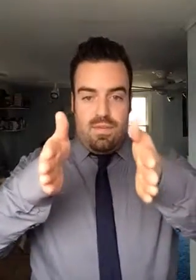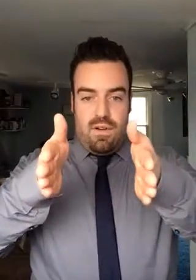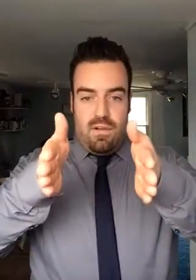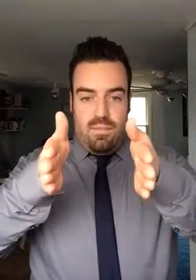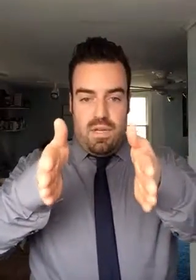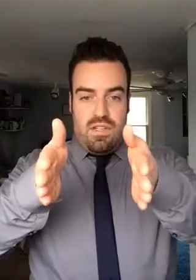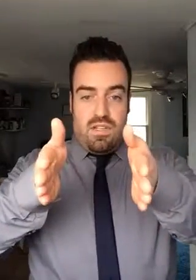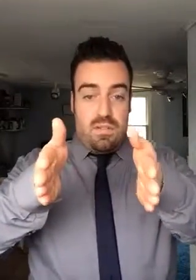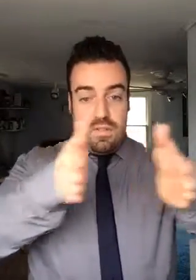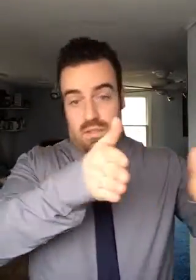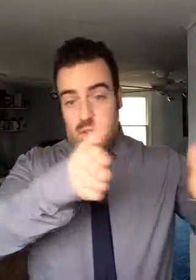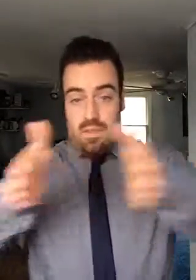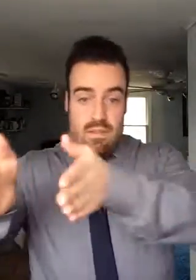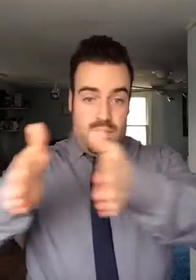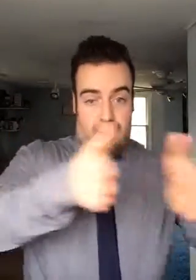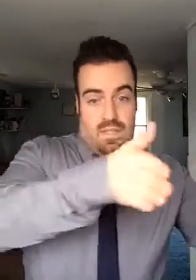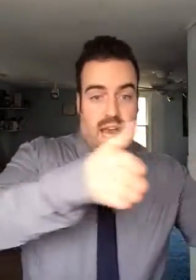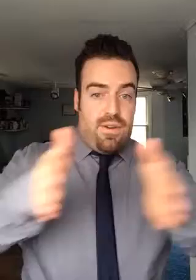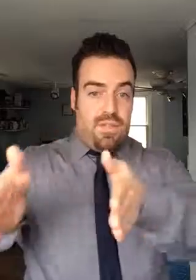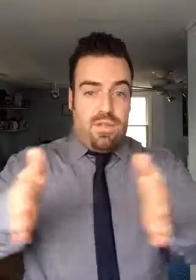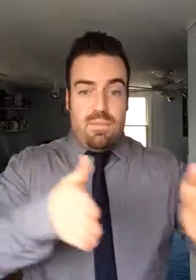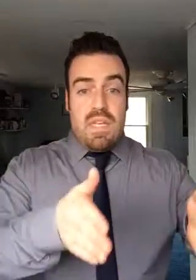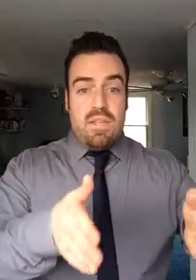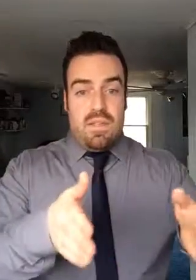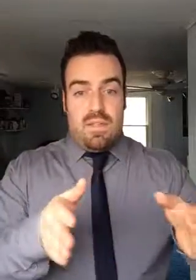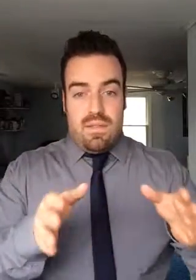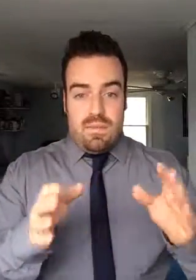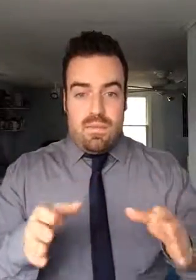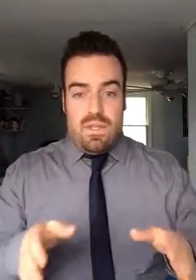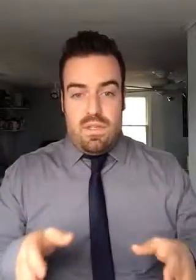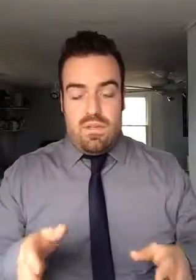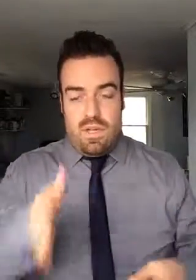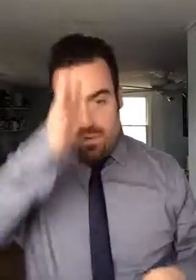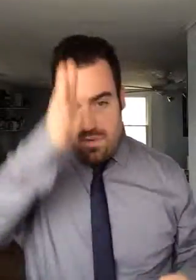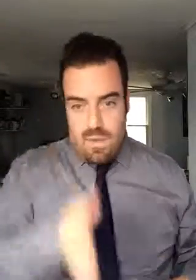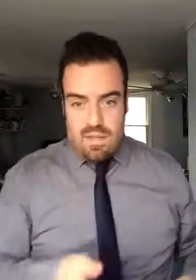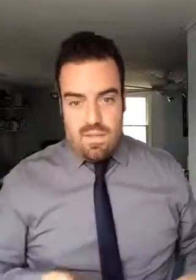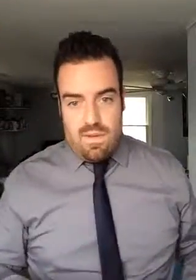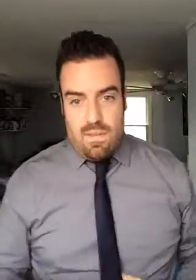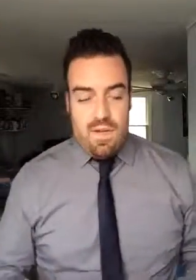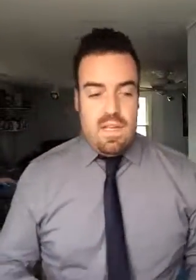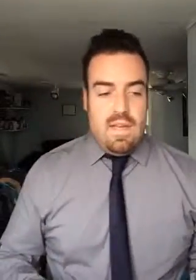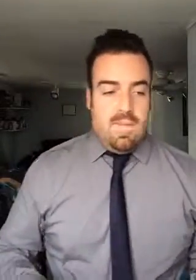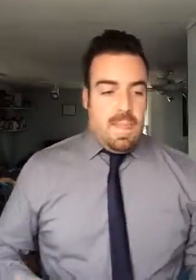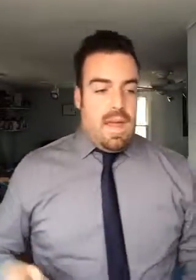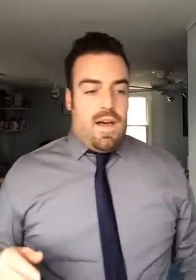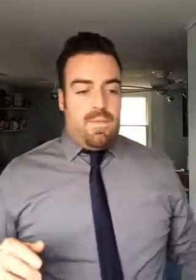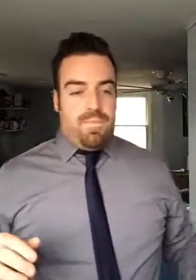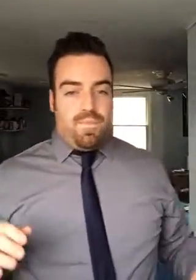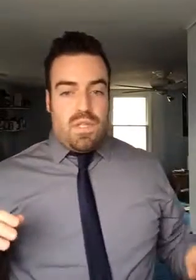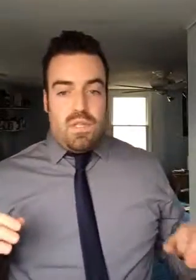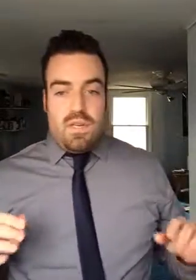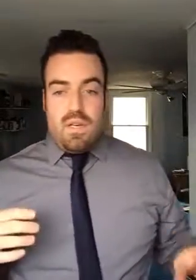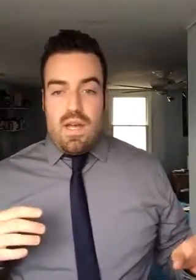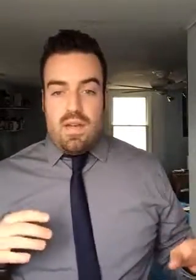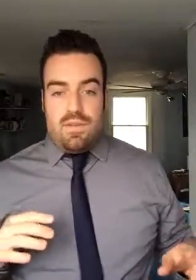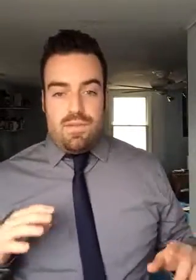from pitching laterally or medially within the joint with respect to the femur. Then you have